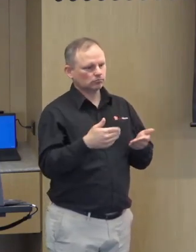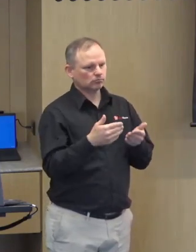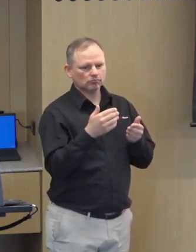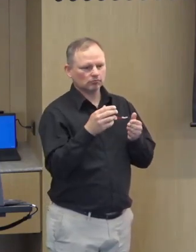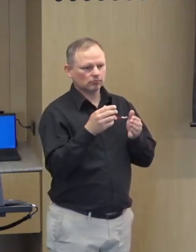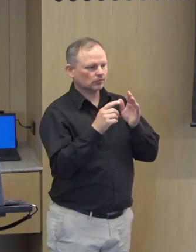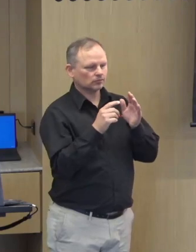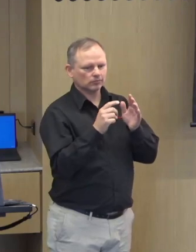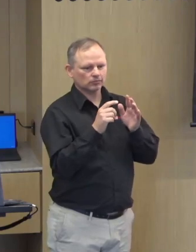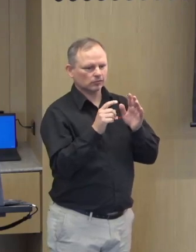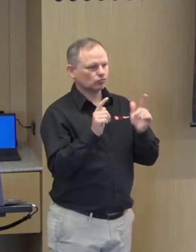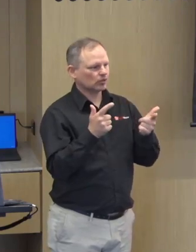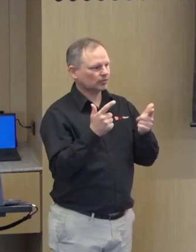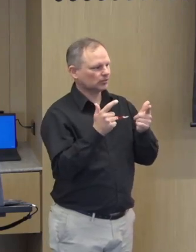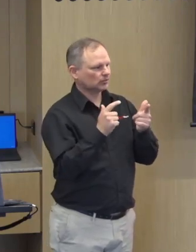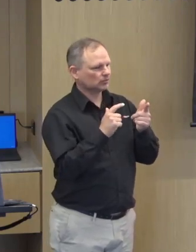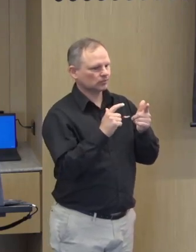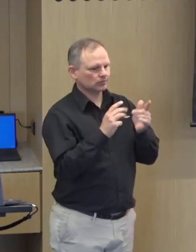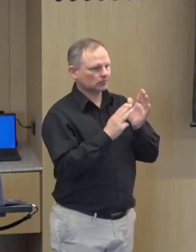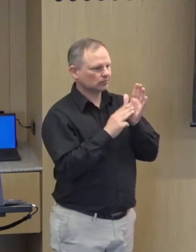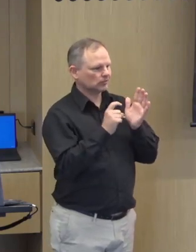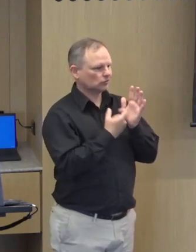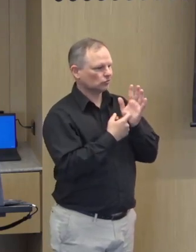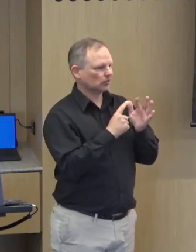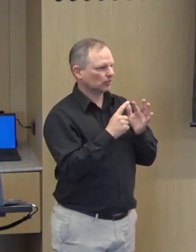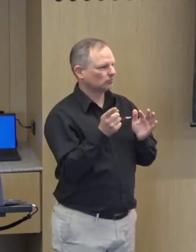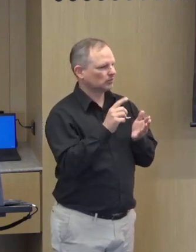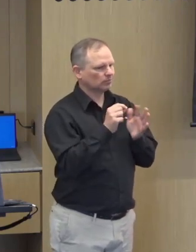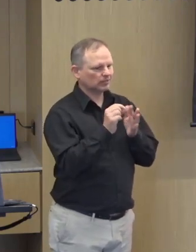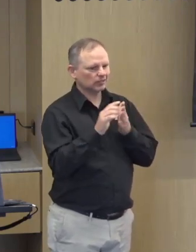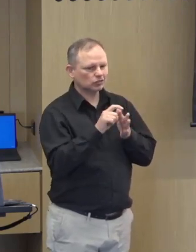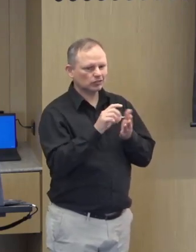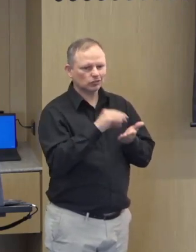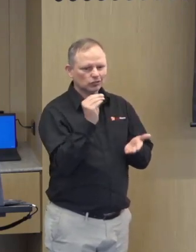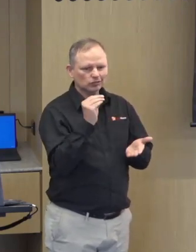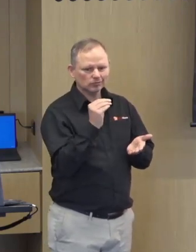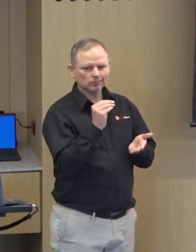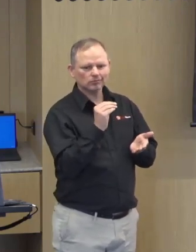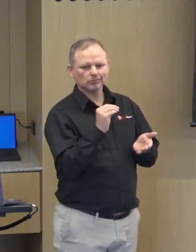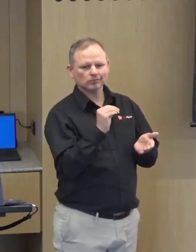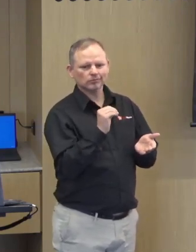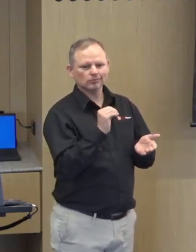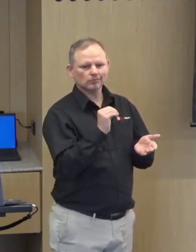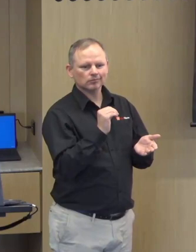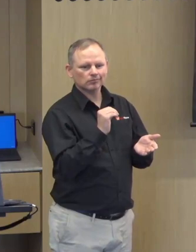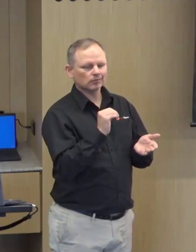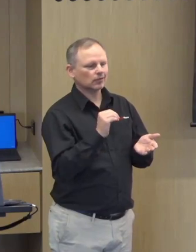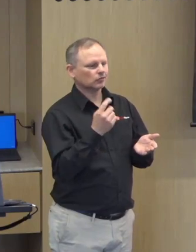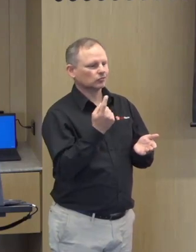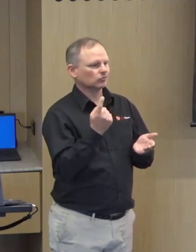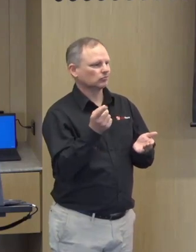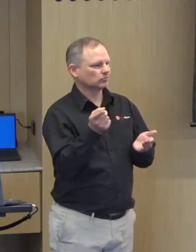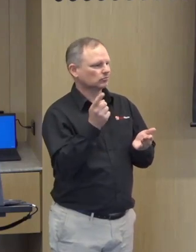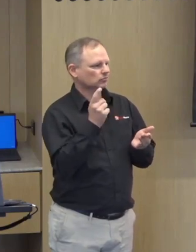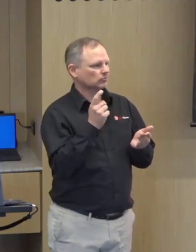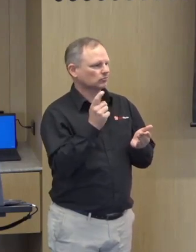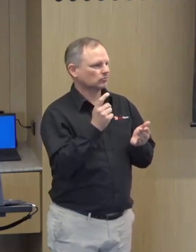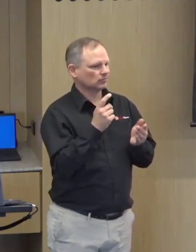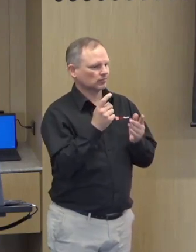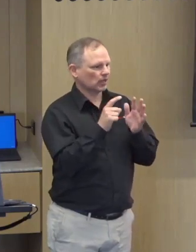Next, I'd like to introduce Ramis, Ramis McRae, who Amy referred to in her commentary. Ramis is